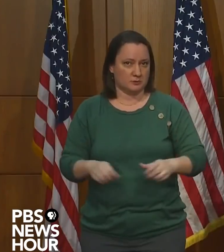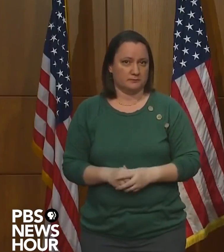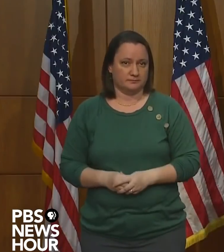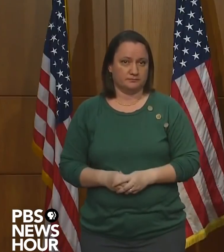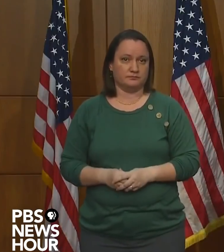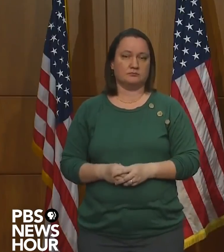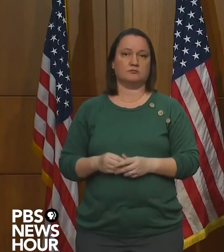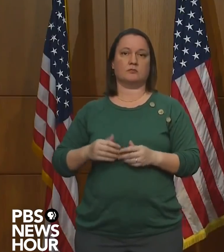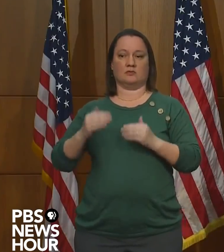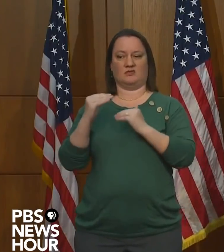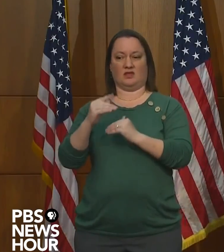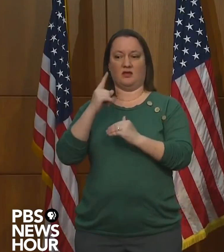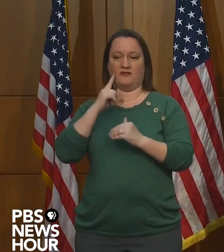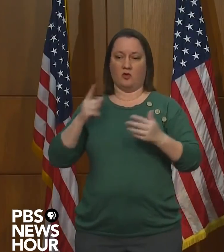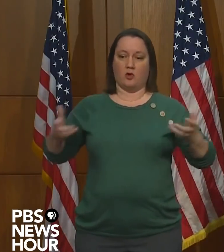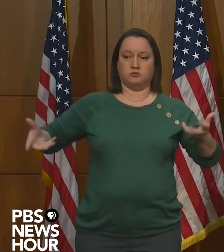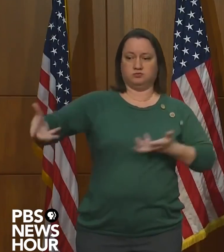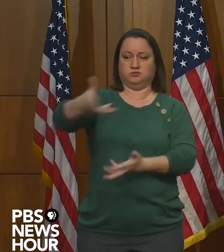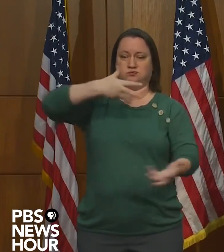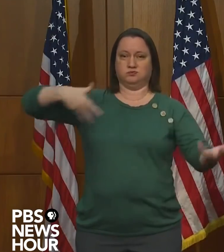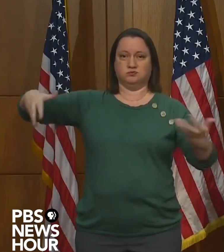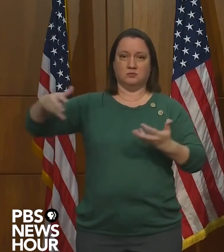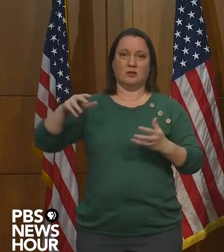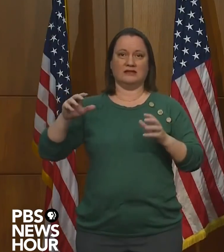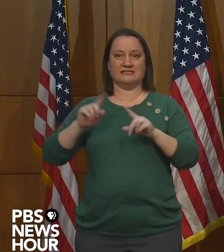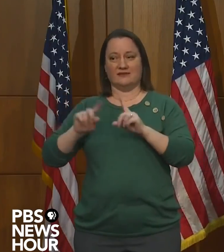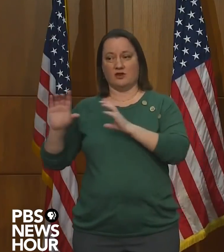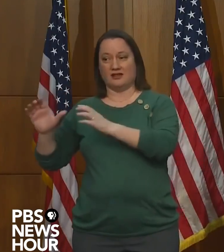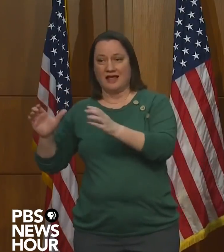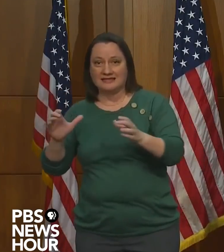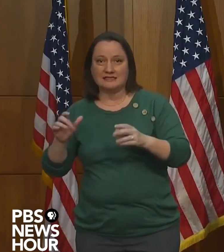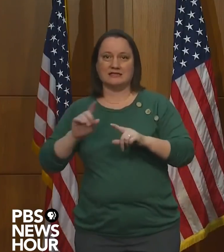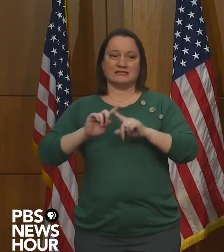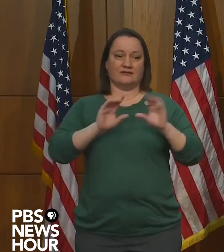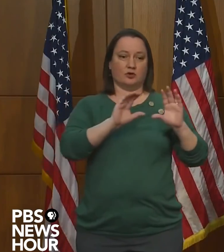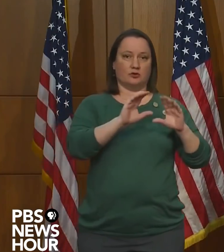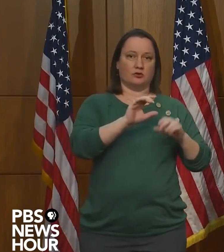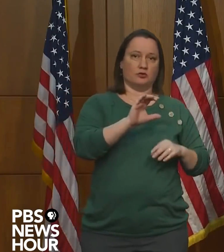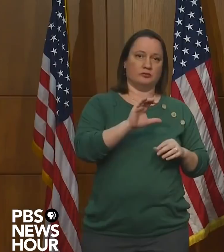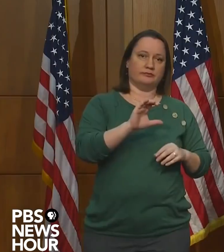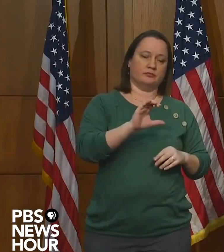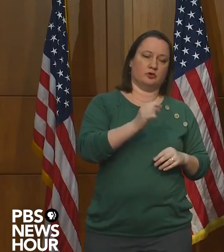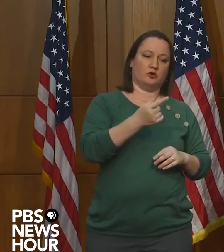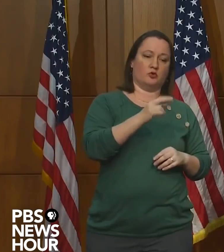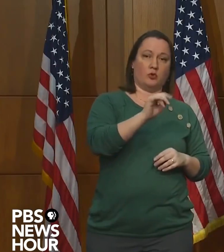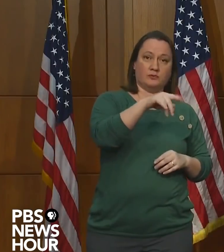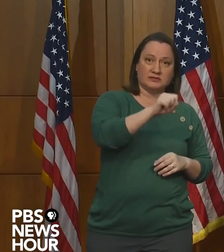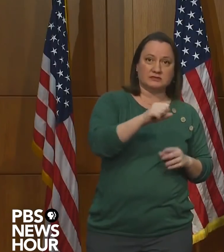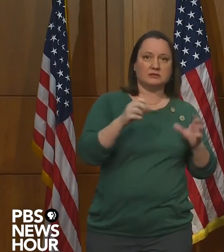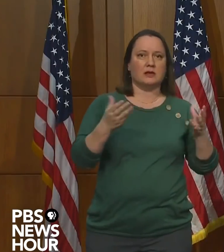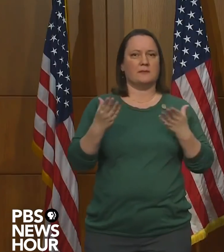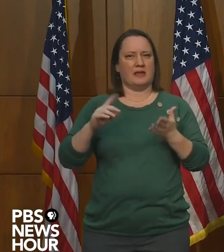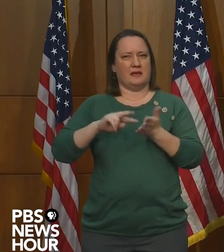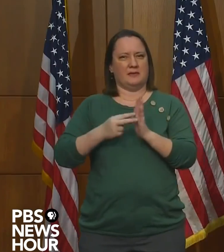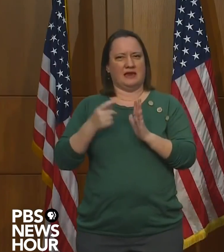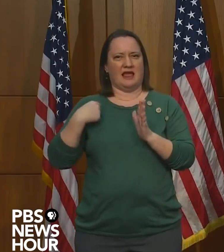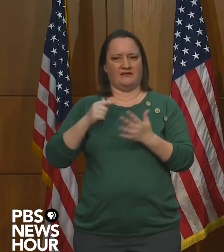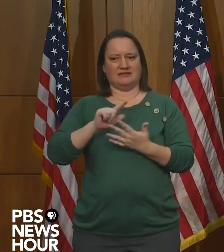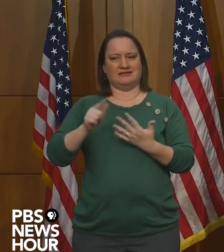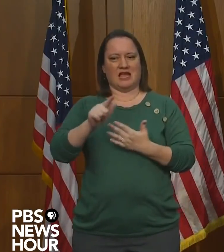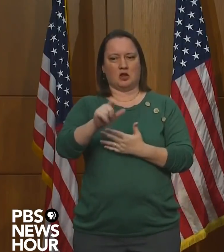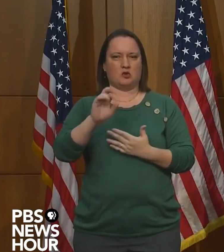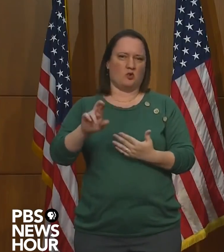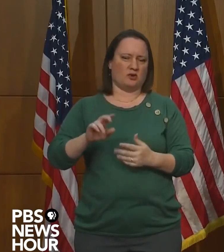on mixing groups of students or classes of students. The combination of those measures will likely necessitate staggered or unique schedules.